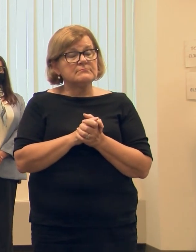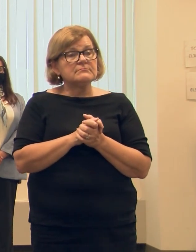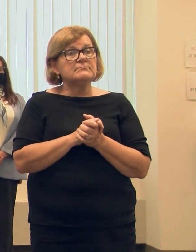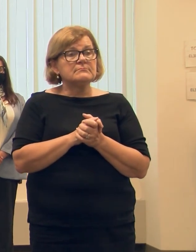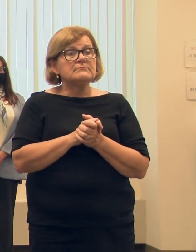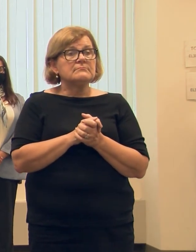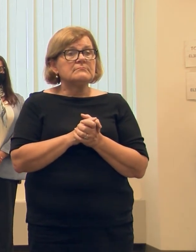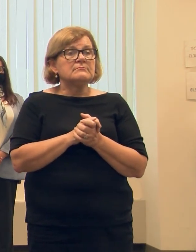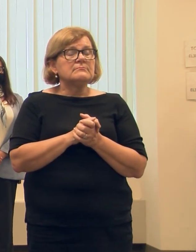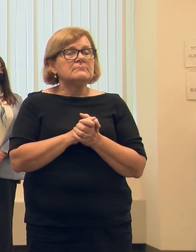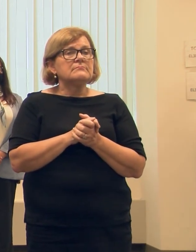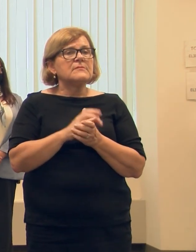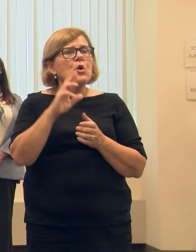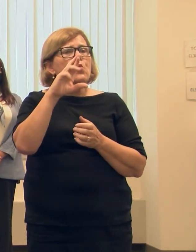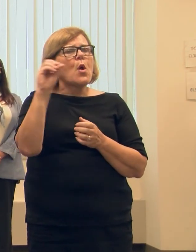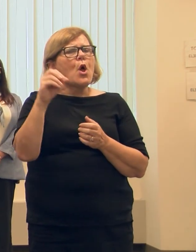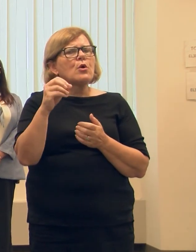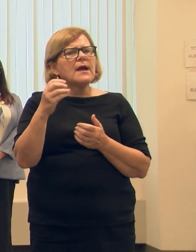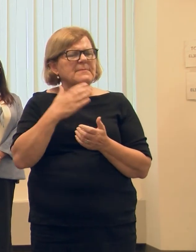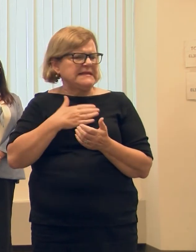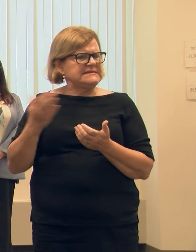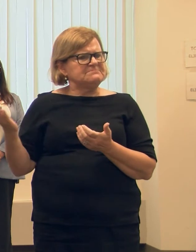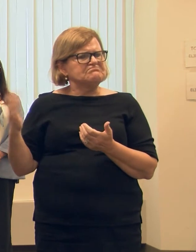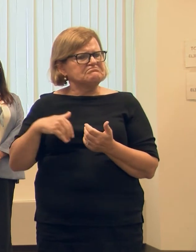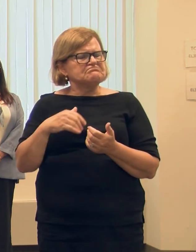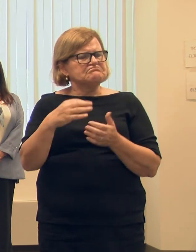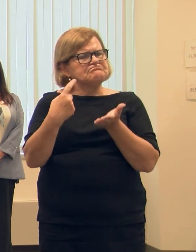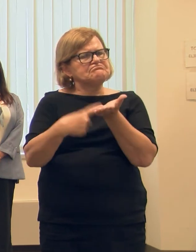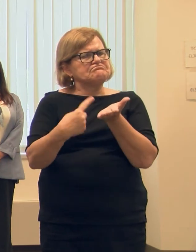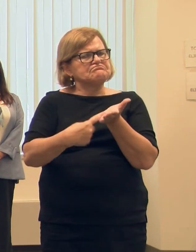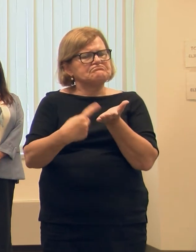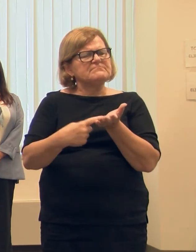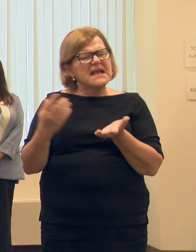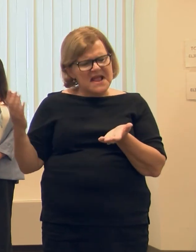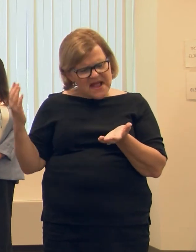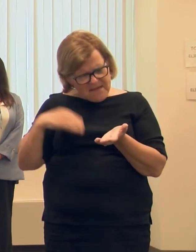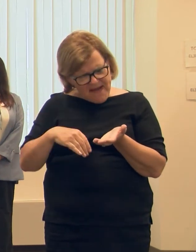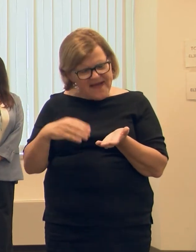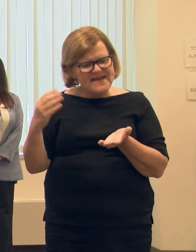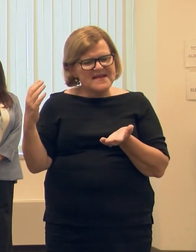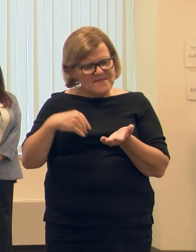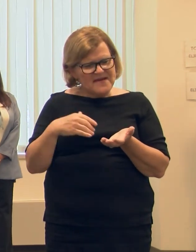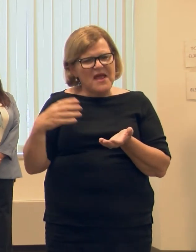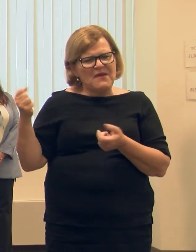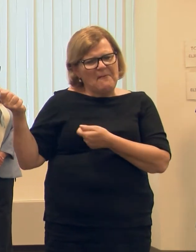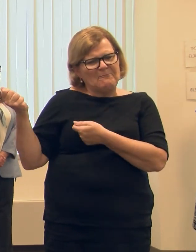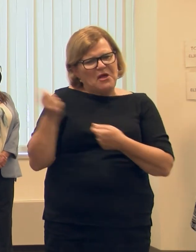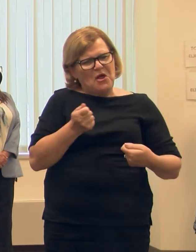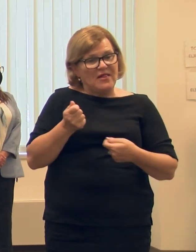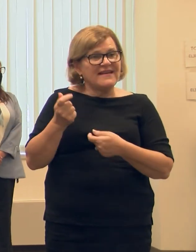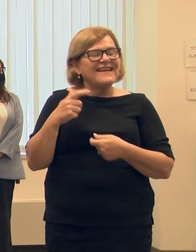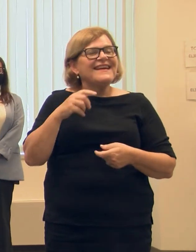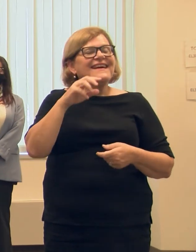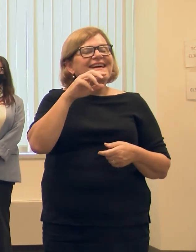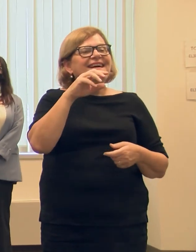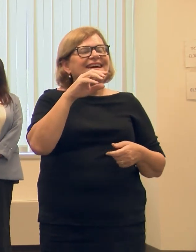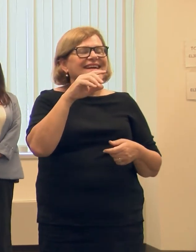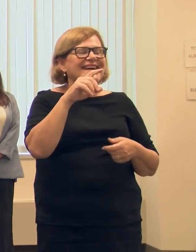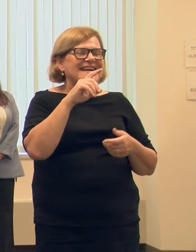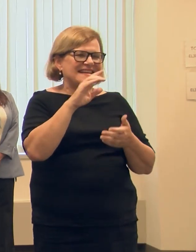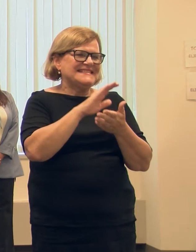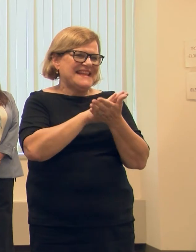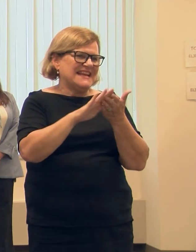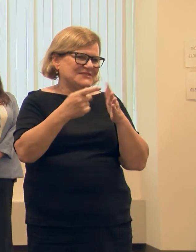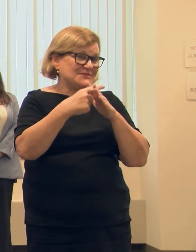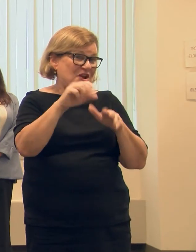think, you know, how about our Royal Oak Clerk? Why don't you kind of come up here and talk about, come on up here. I'm going to drag you up here. By the way, the other nice thing